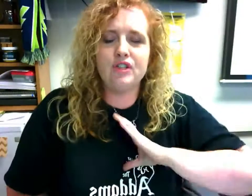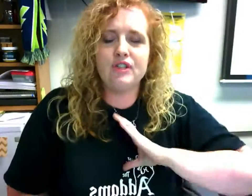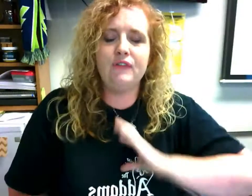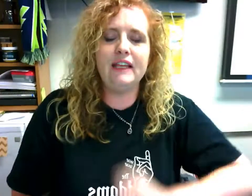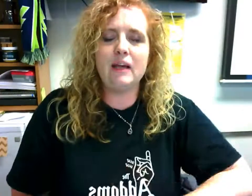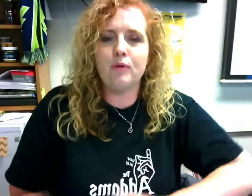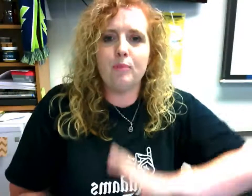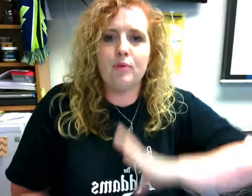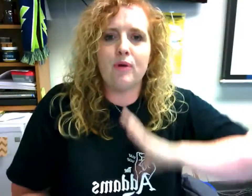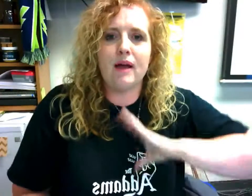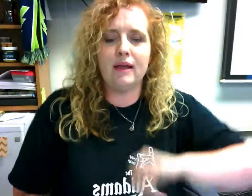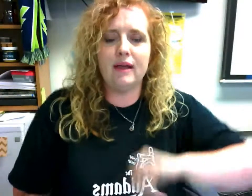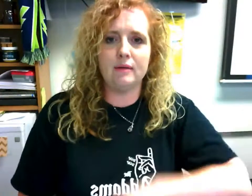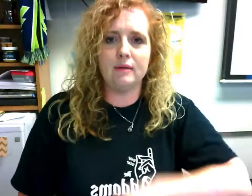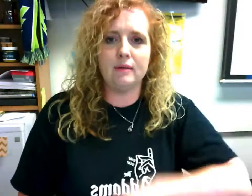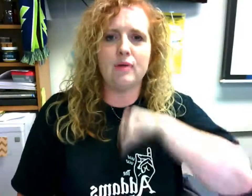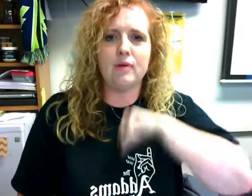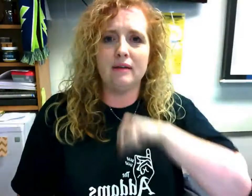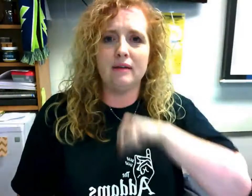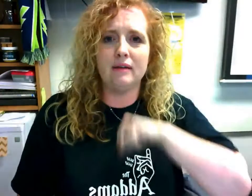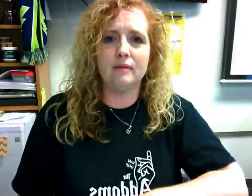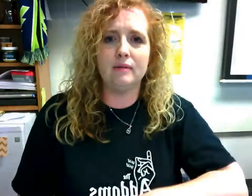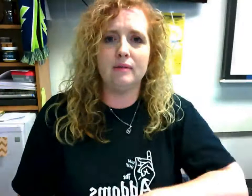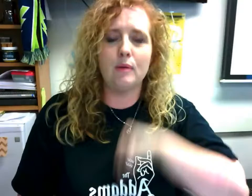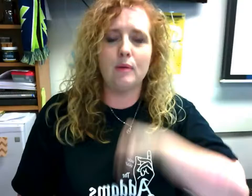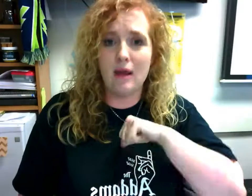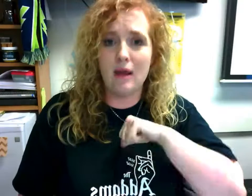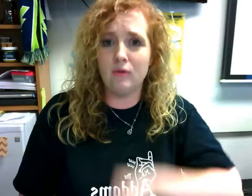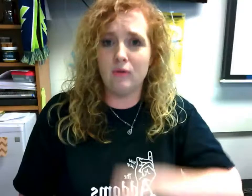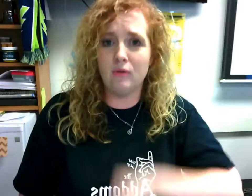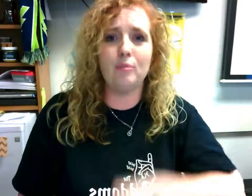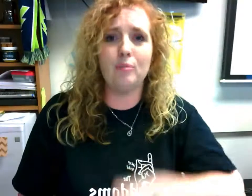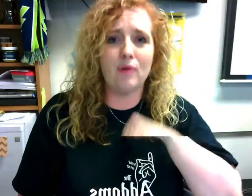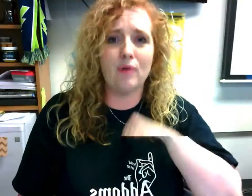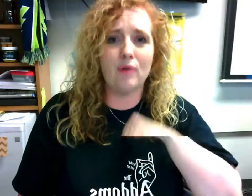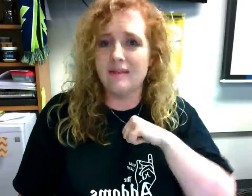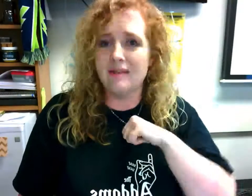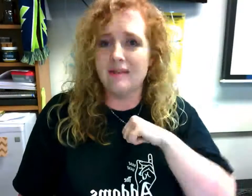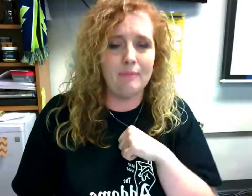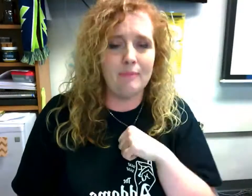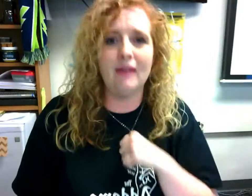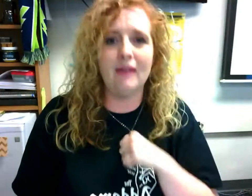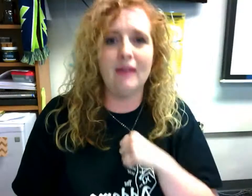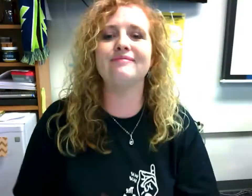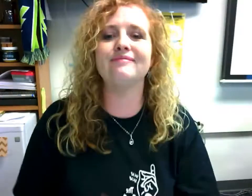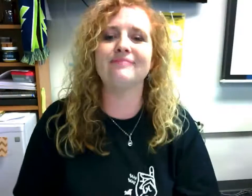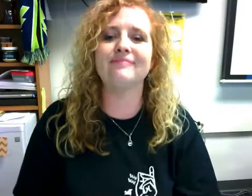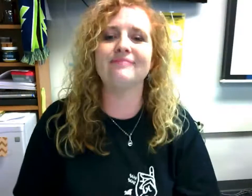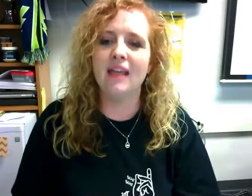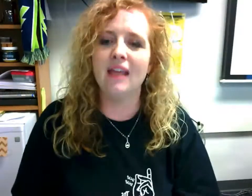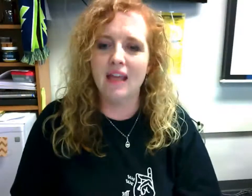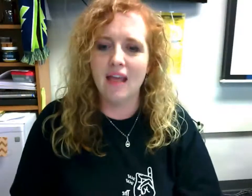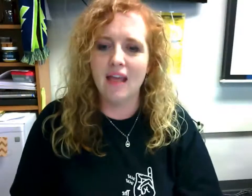your chest and you're pulling up like you're just filling up with pride pride proud pride same thing